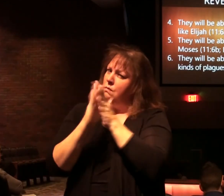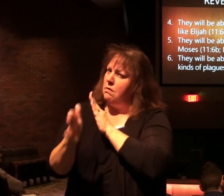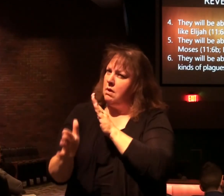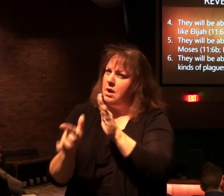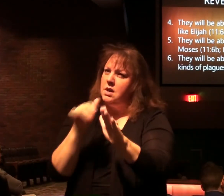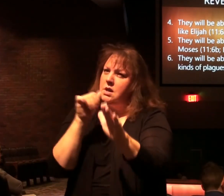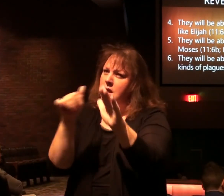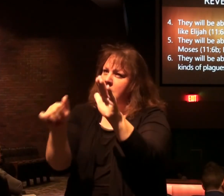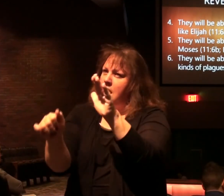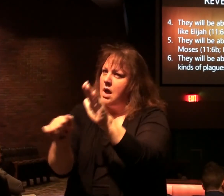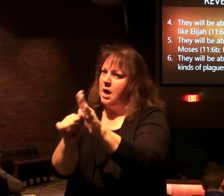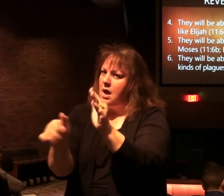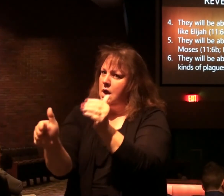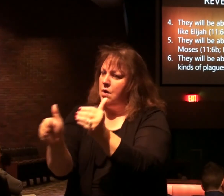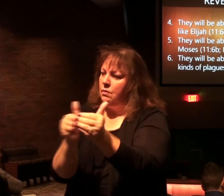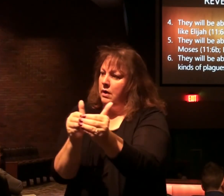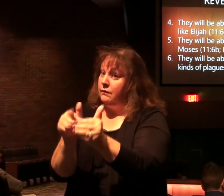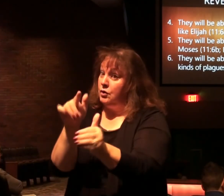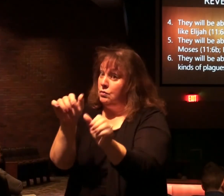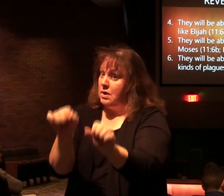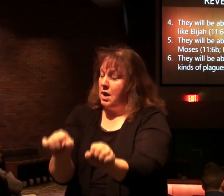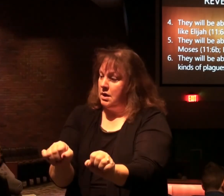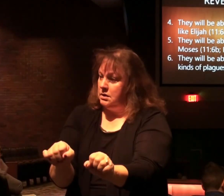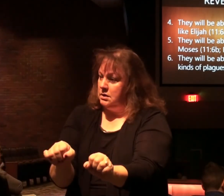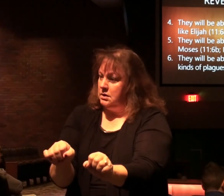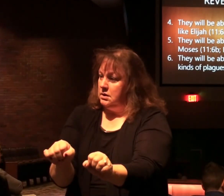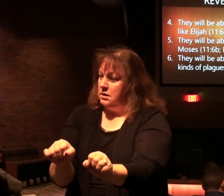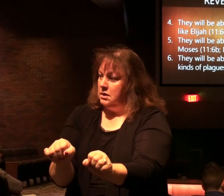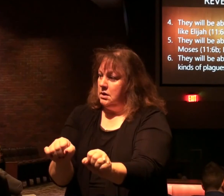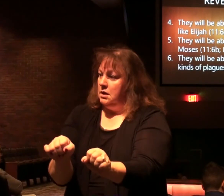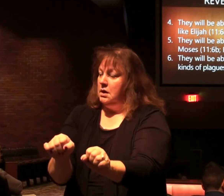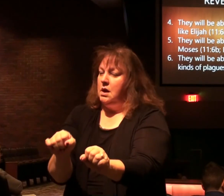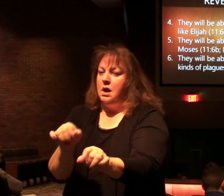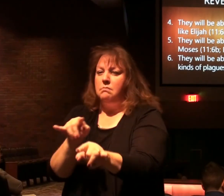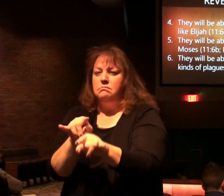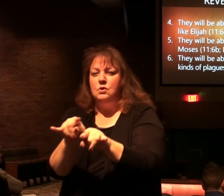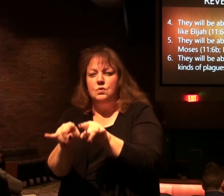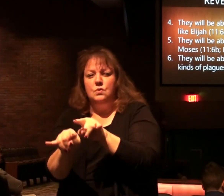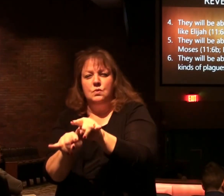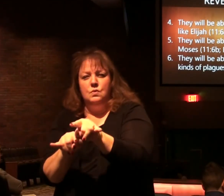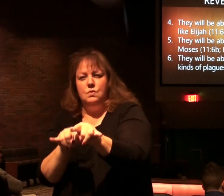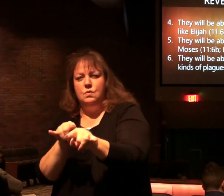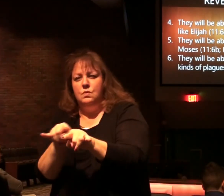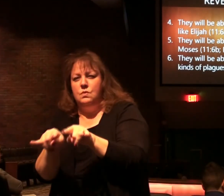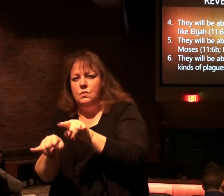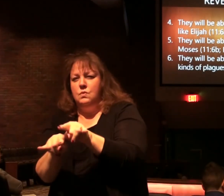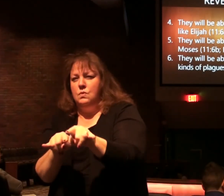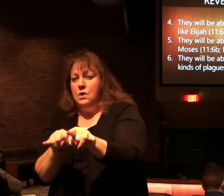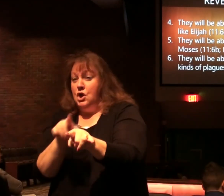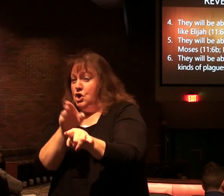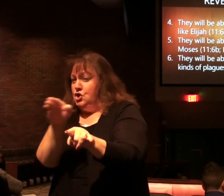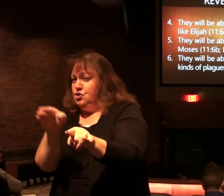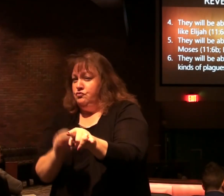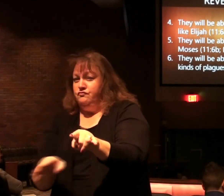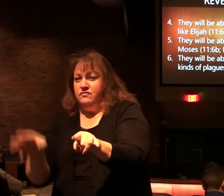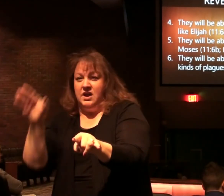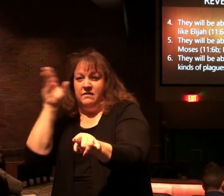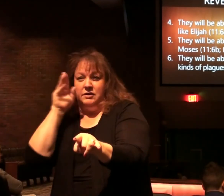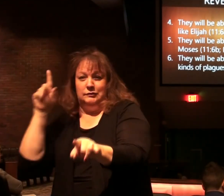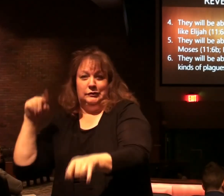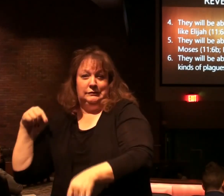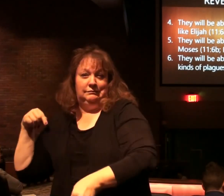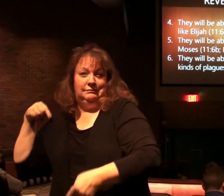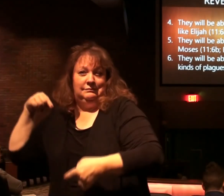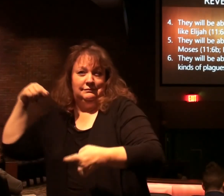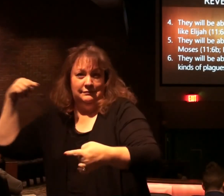hide. Wherever you can. Then there's going to be persecution. Like there has never been. Since the creation